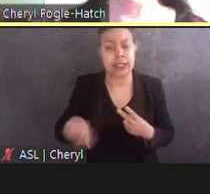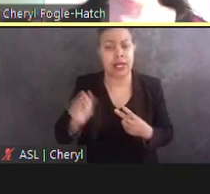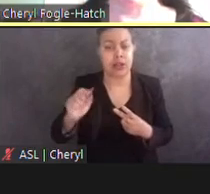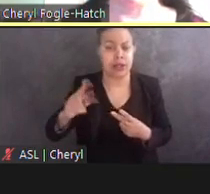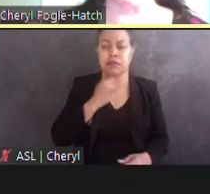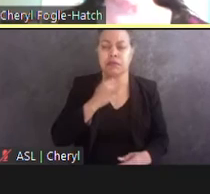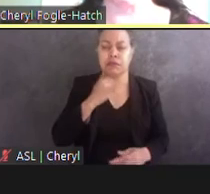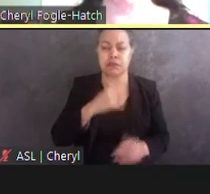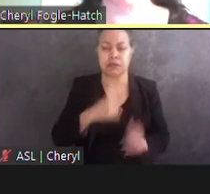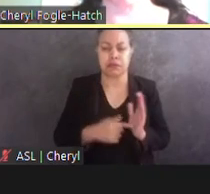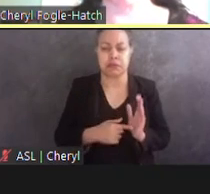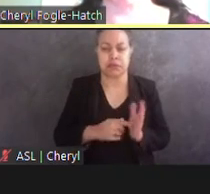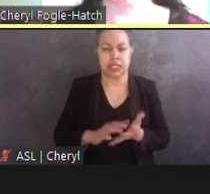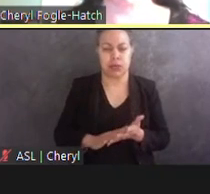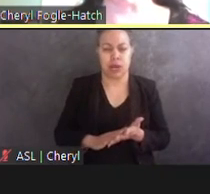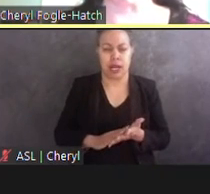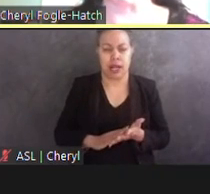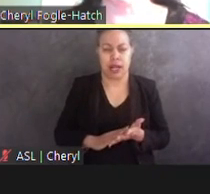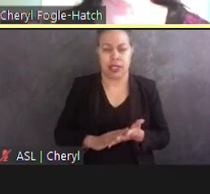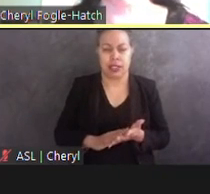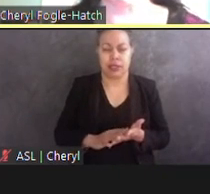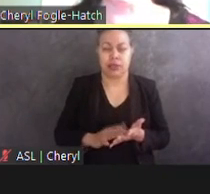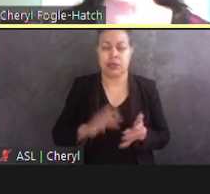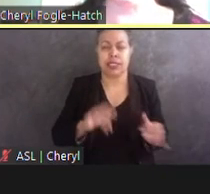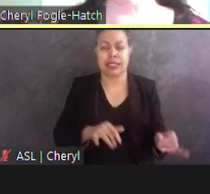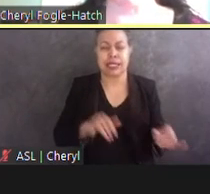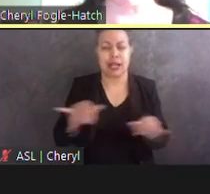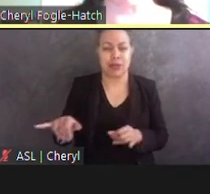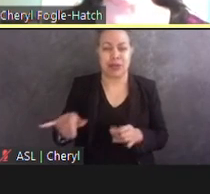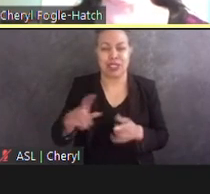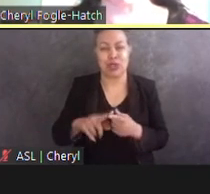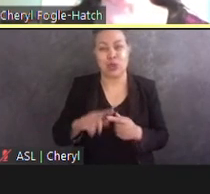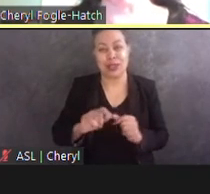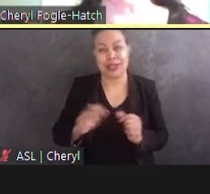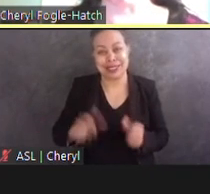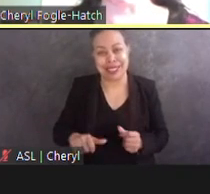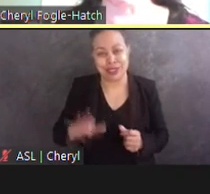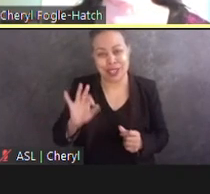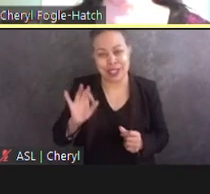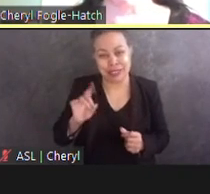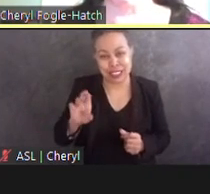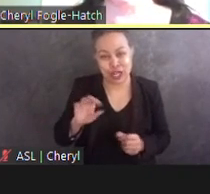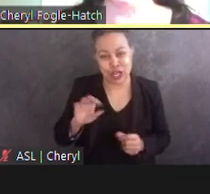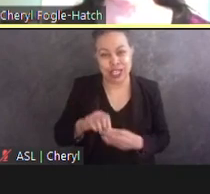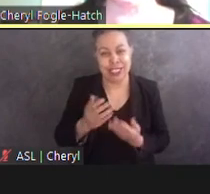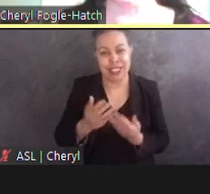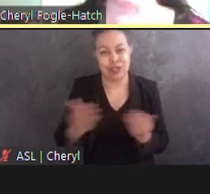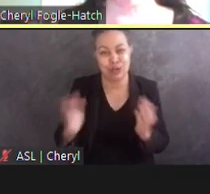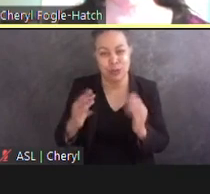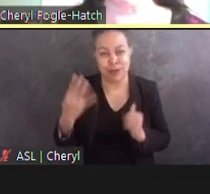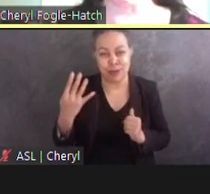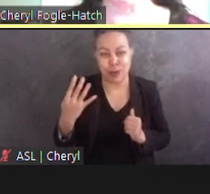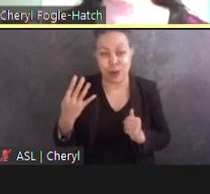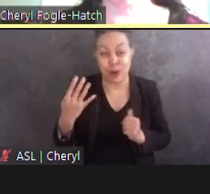This comparable to the statue of FDR in room four, where the desk chair with wheels was